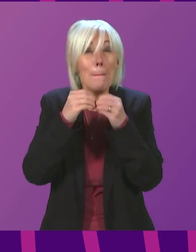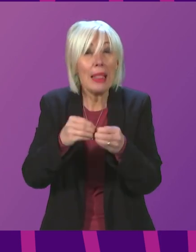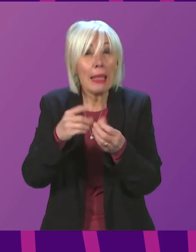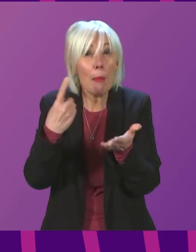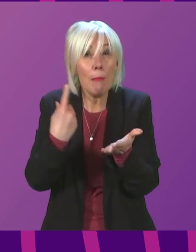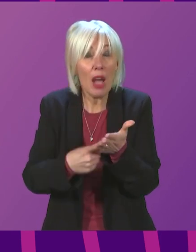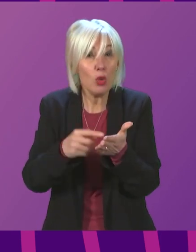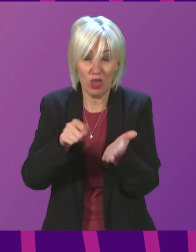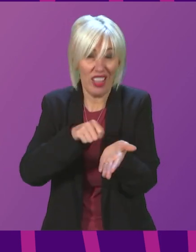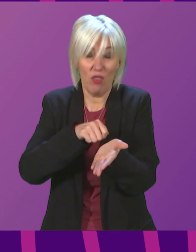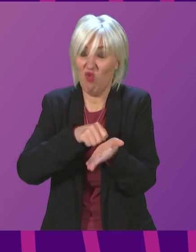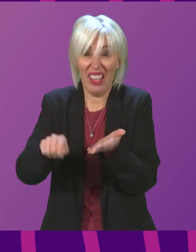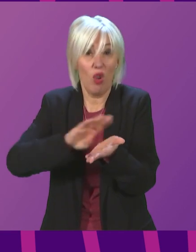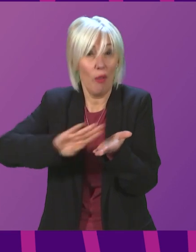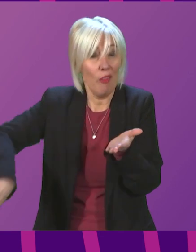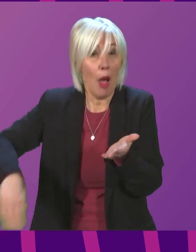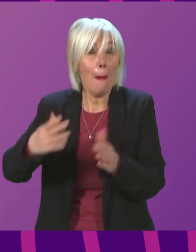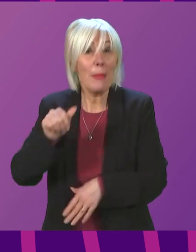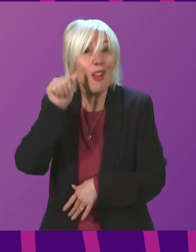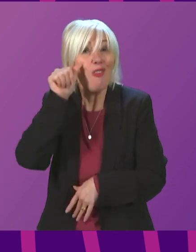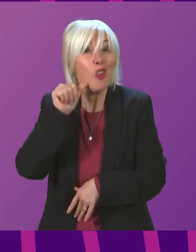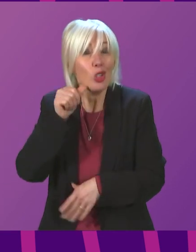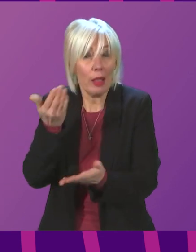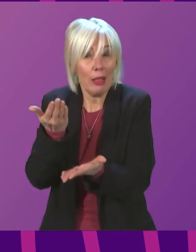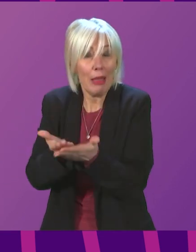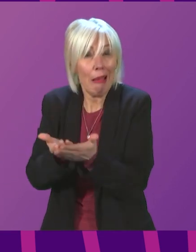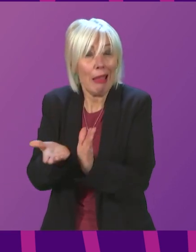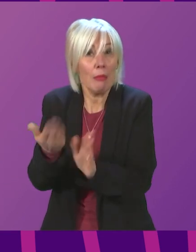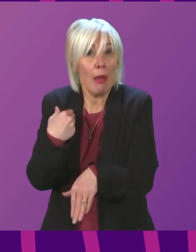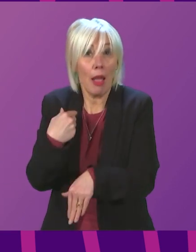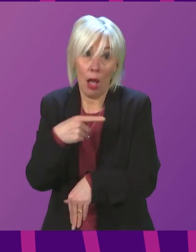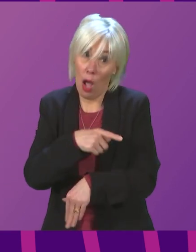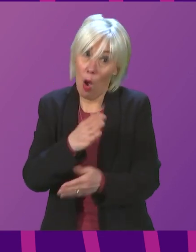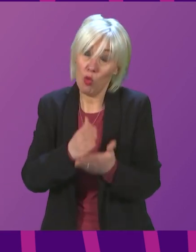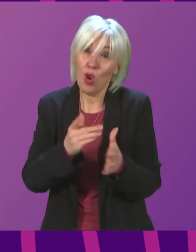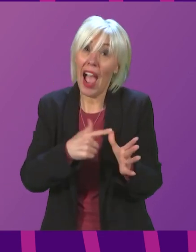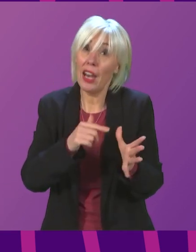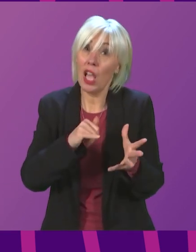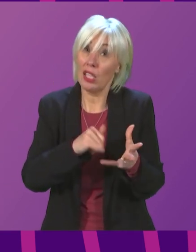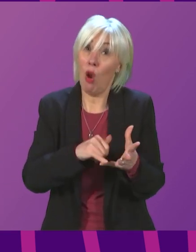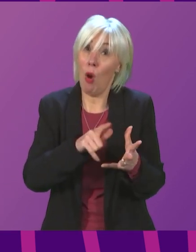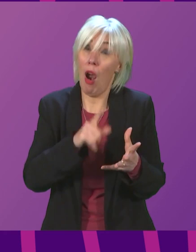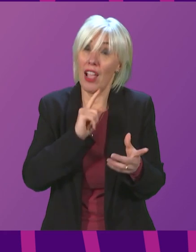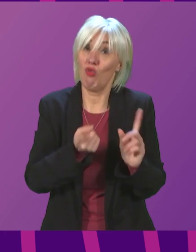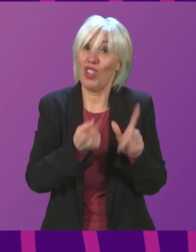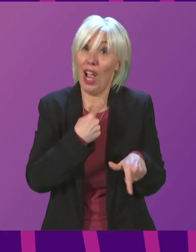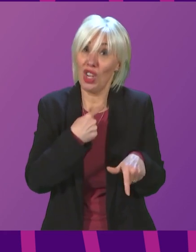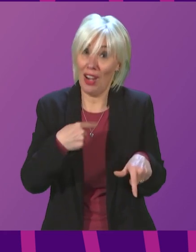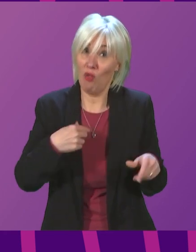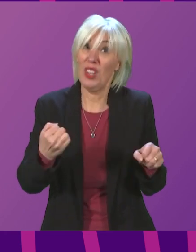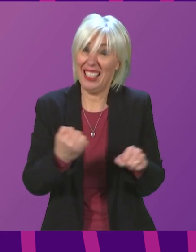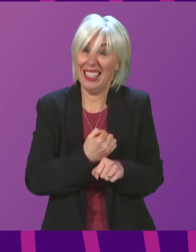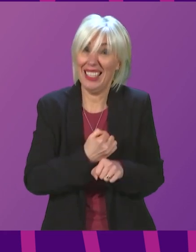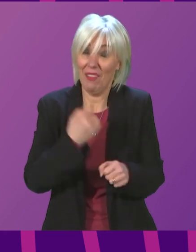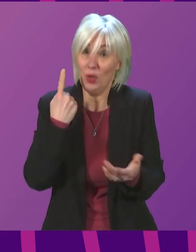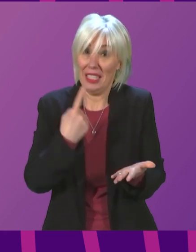had been fraudulently claimed earlier in the pandemic. I can imagine Anna Sarward's reaction if we were in a position of taking